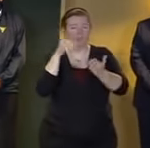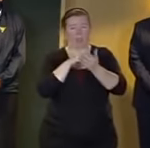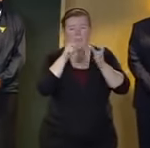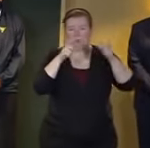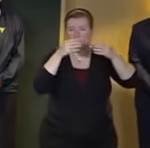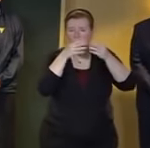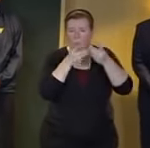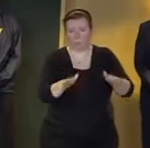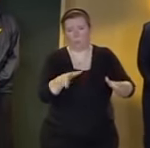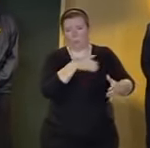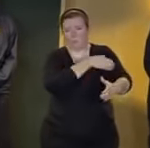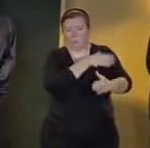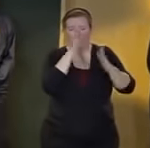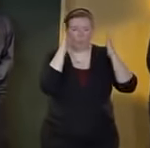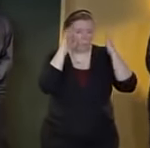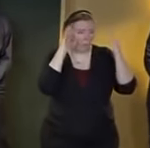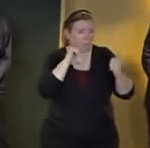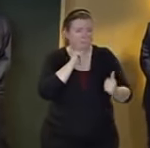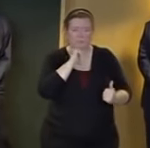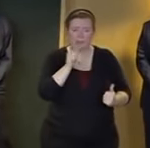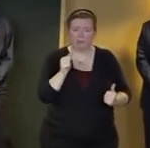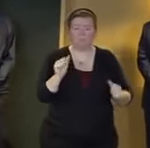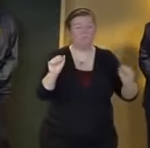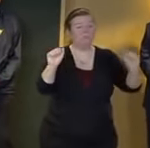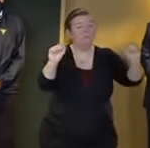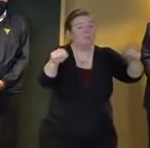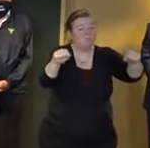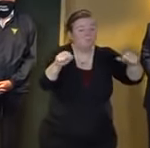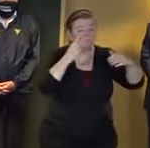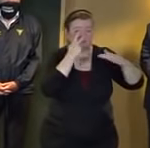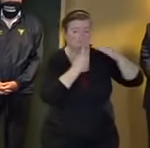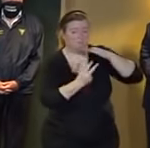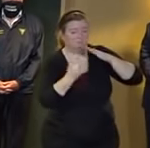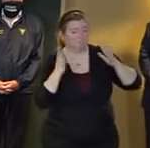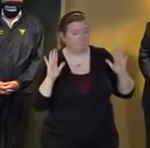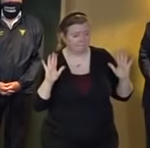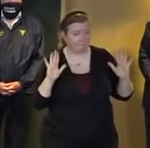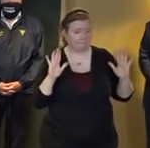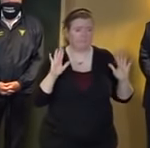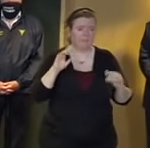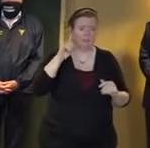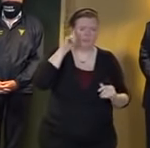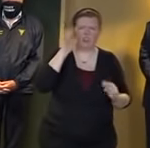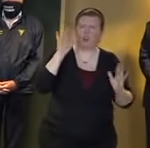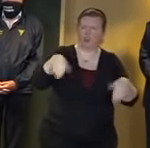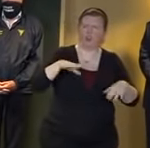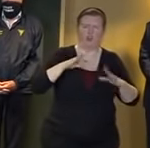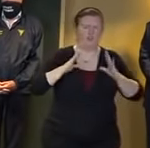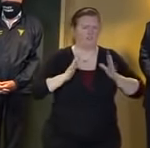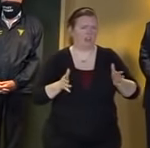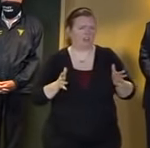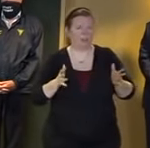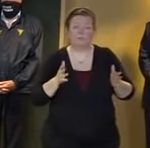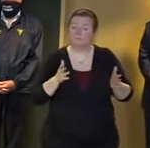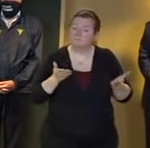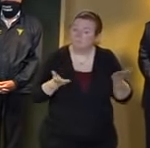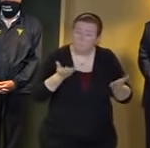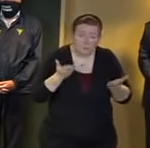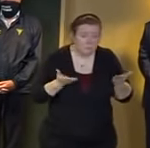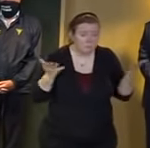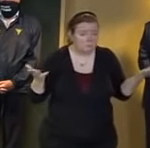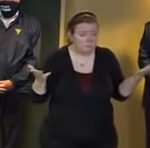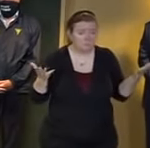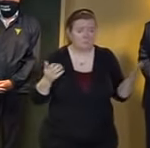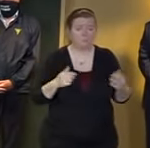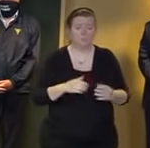but that possibility exists and I don't want anyone to be under any illusion that it does not we have